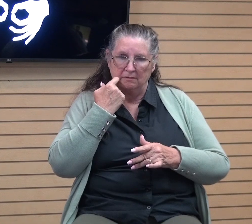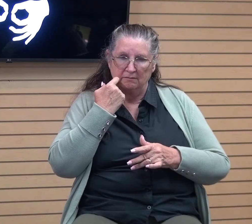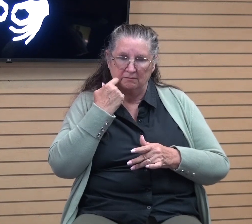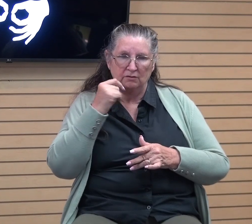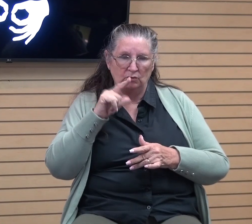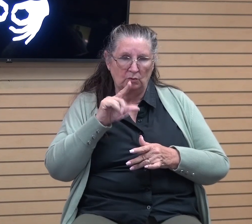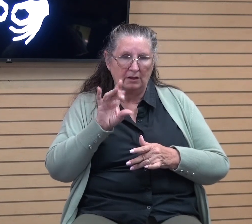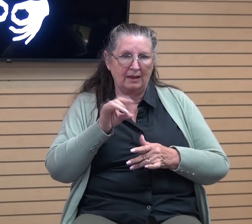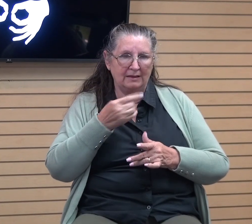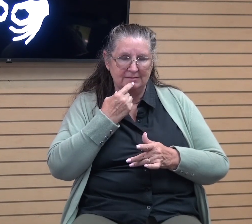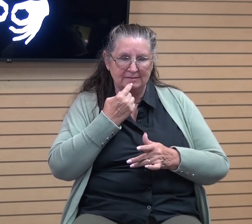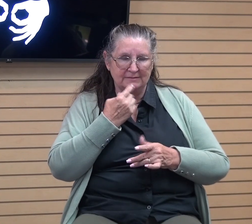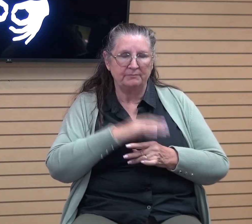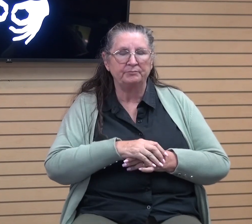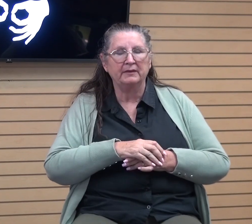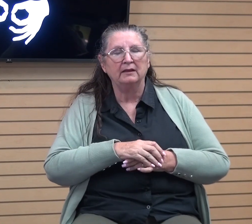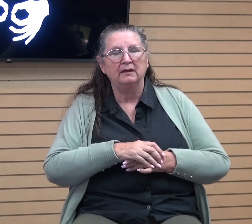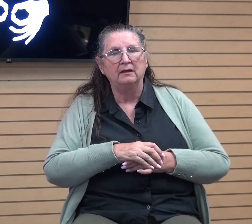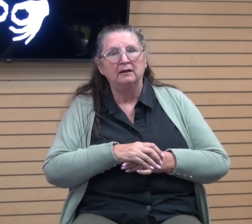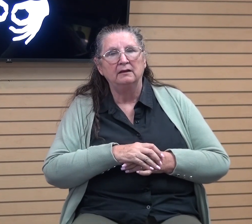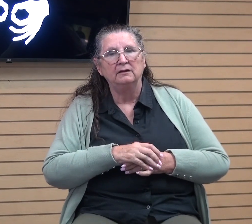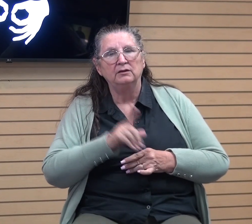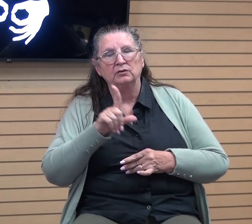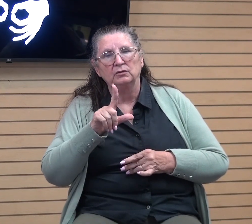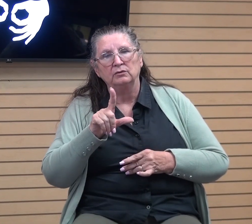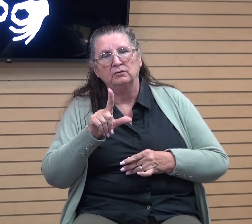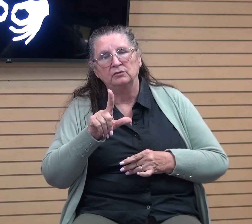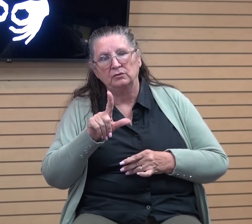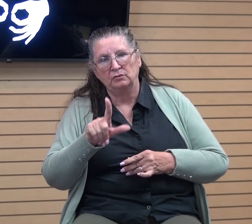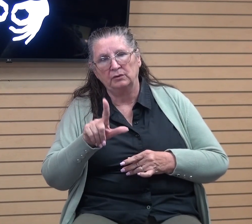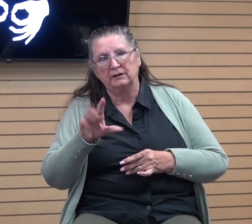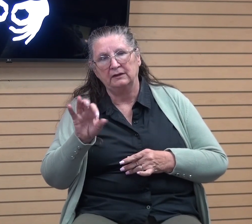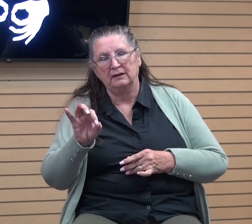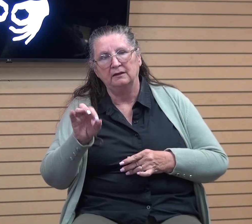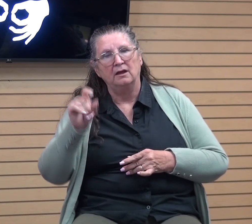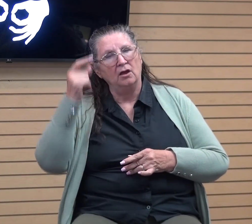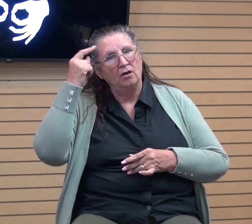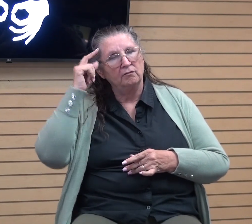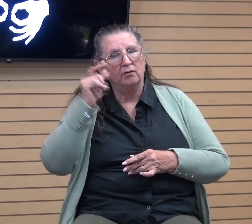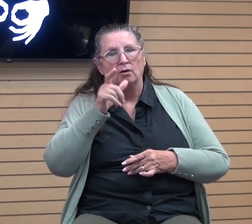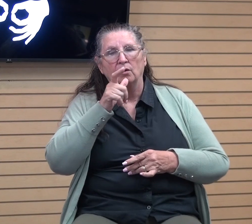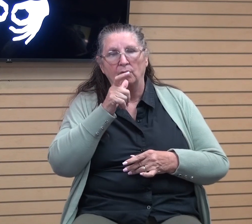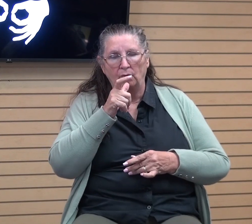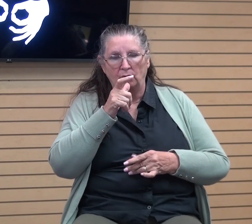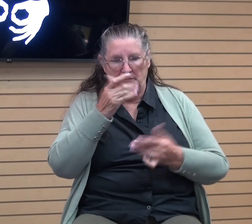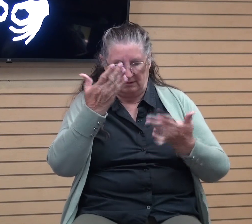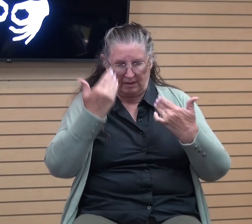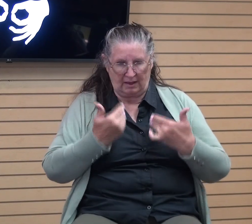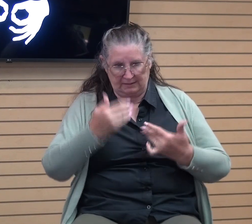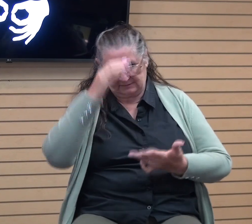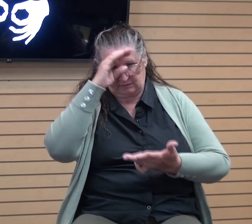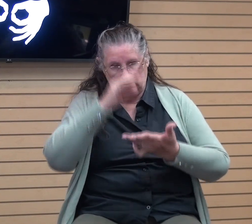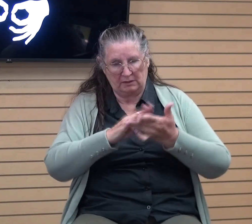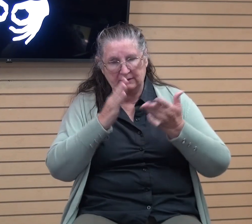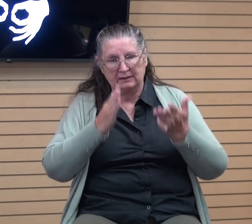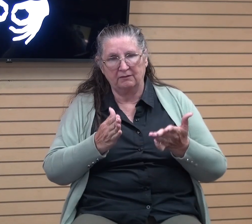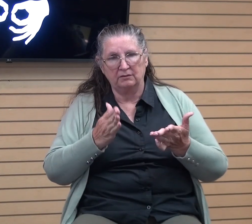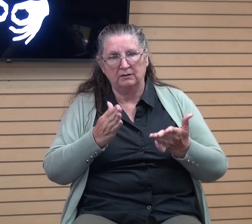So, let's look at verse 29 again. It starts out with for whom. That's us, the believers, right? We're the whom here.